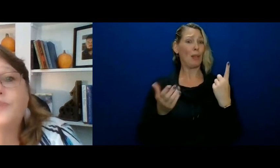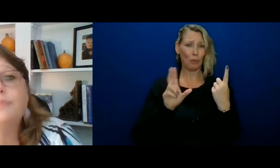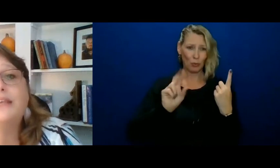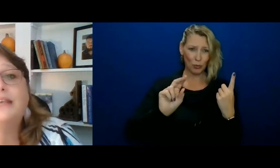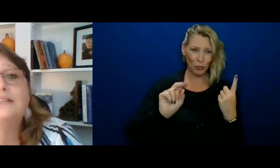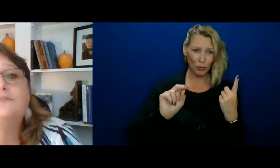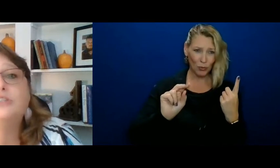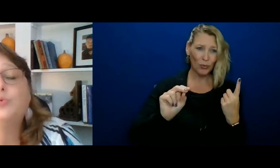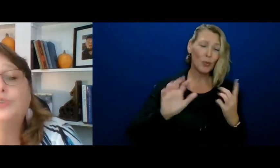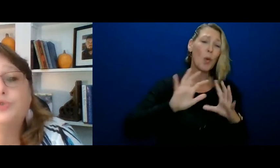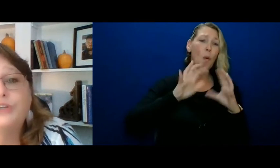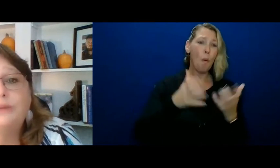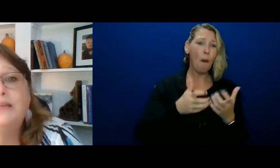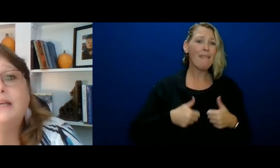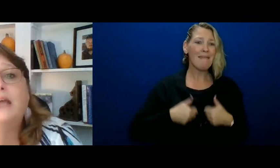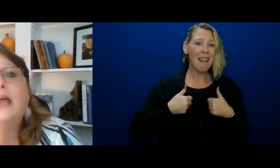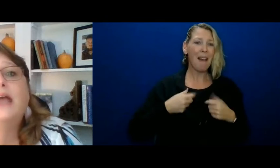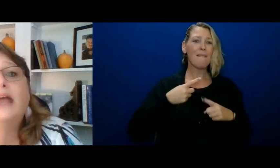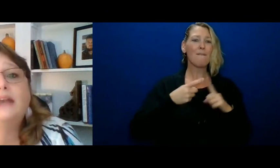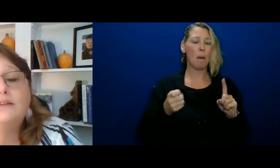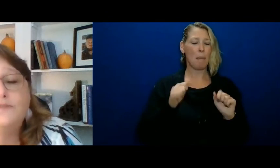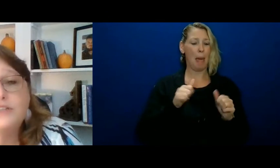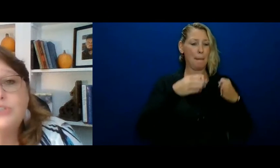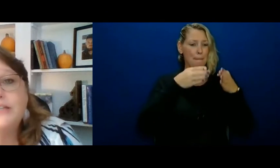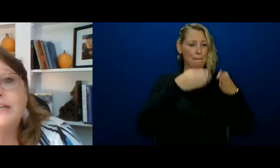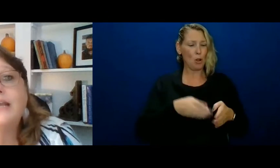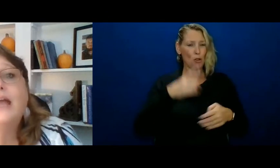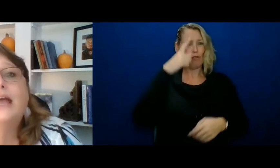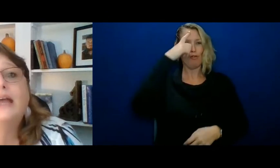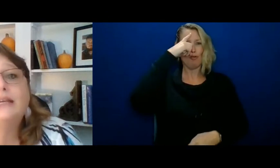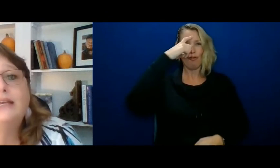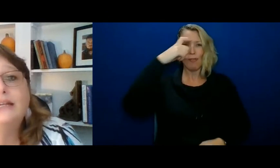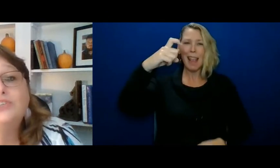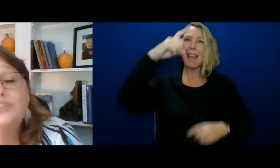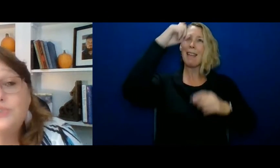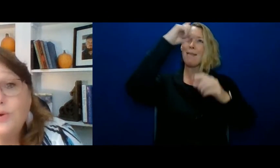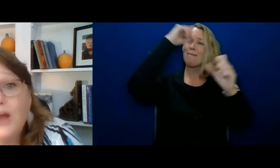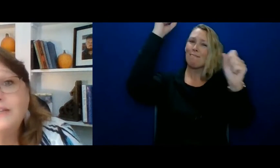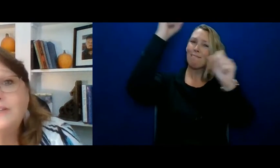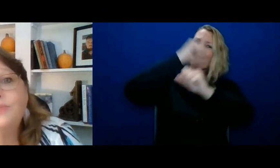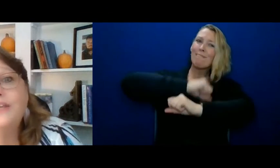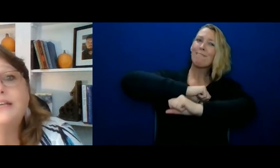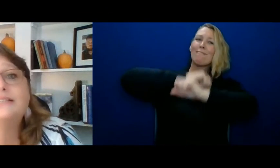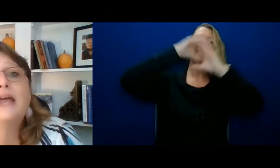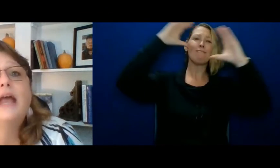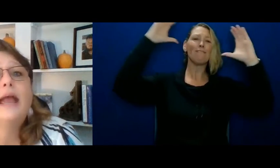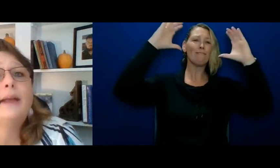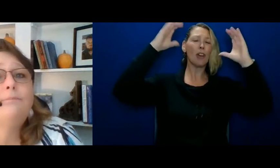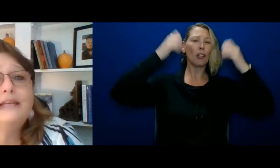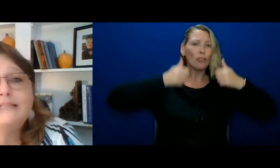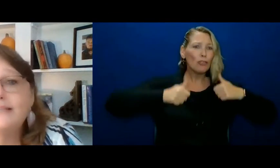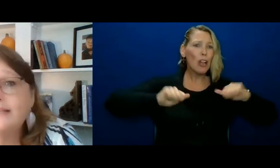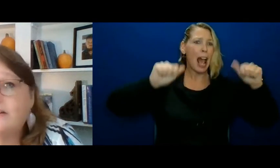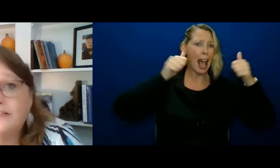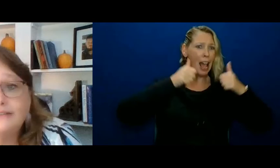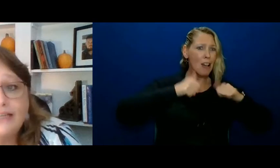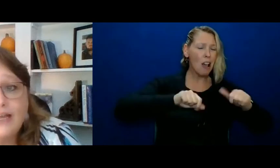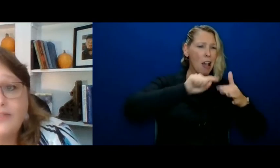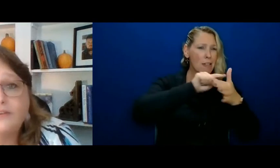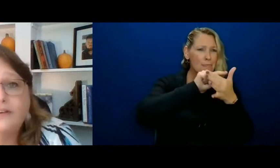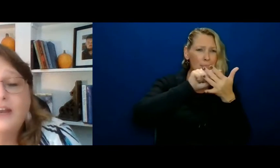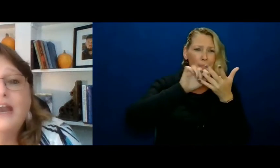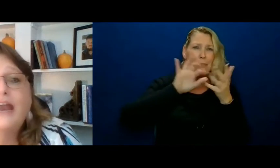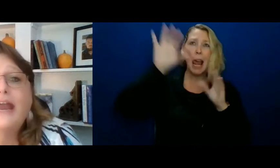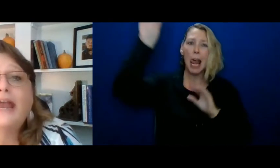comes from the individual dreaming and envisioning and getting to try new things and piecing it all